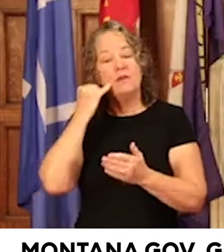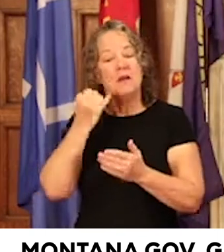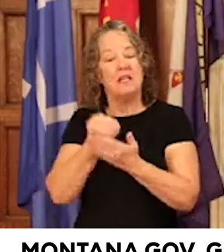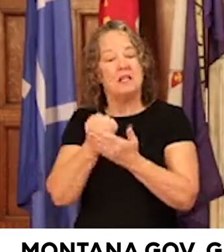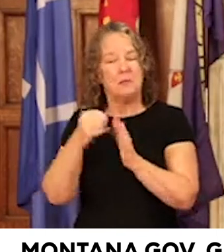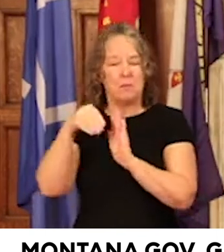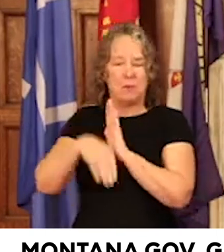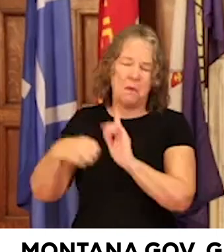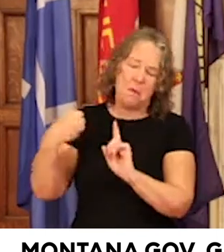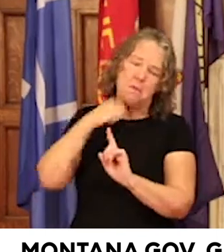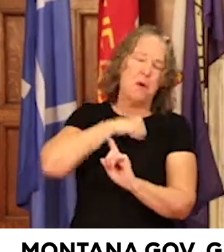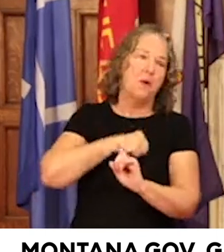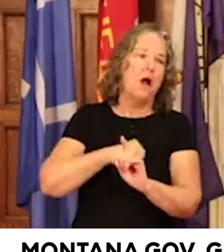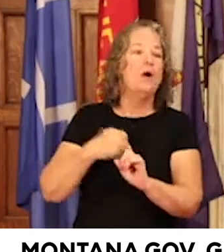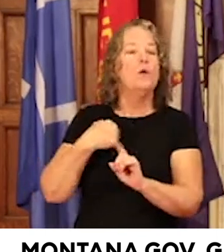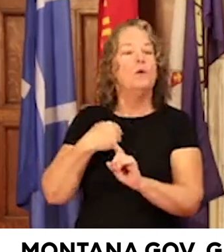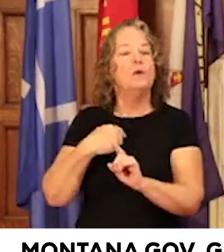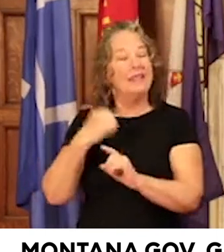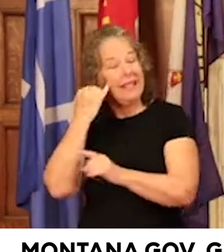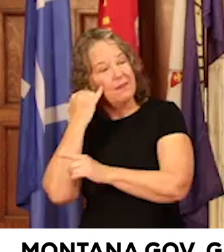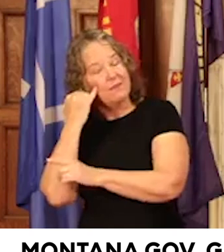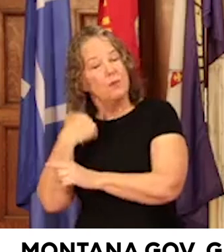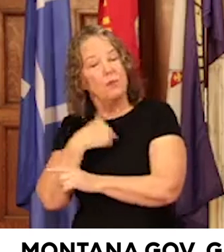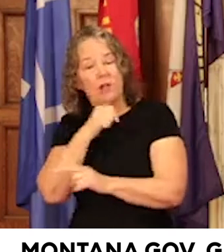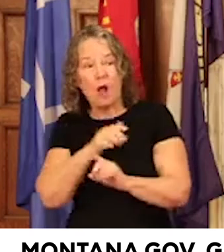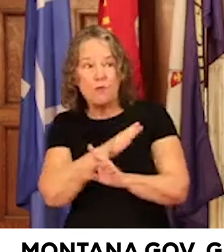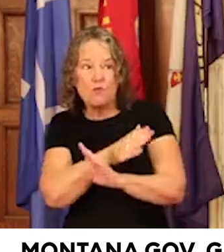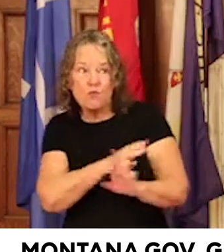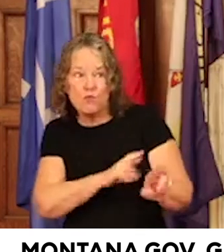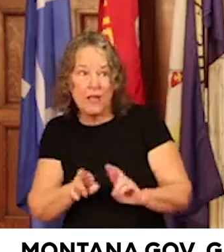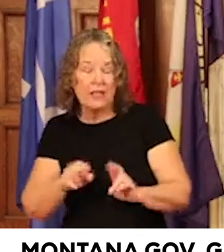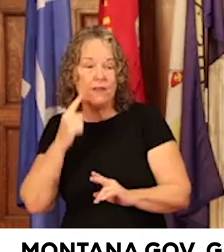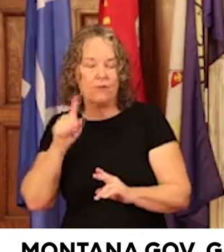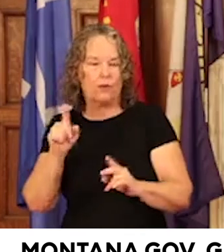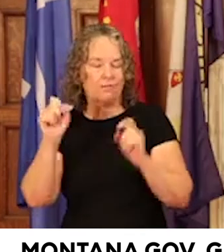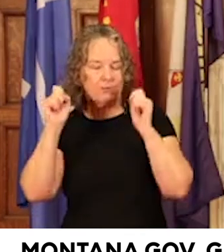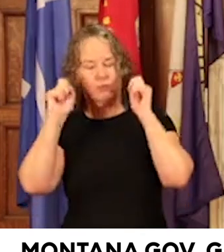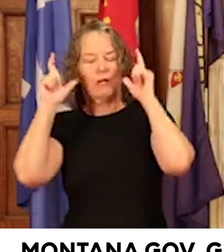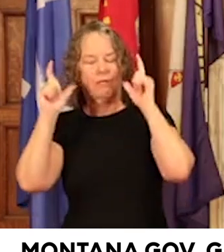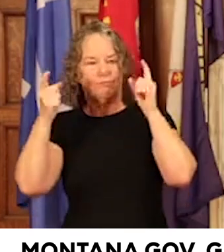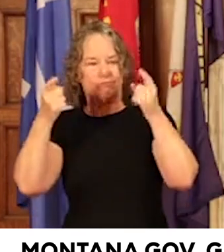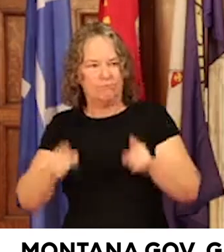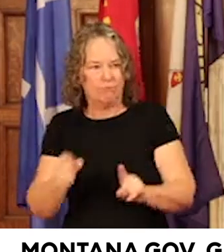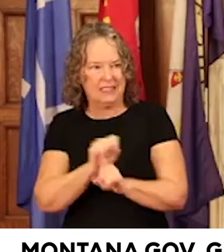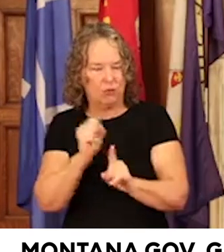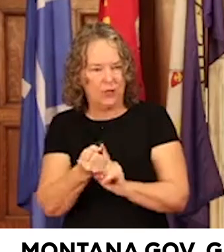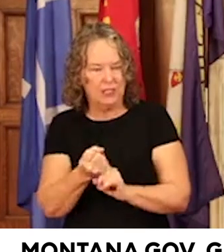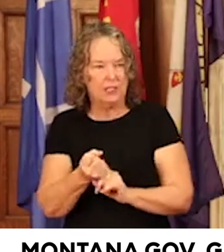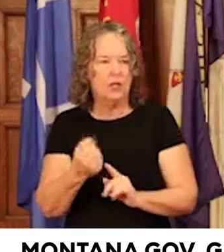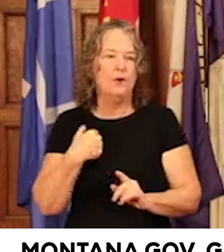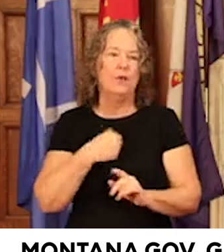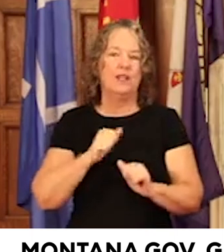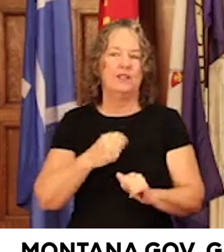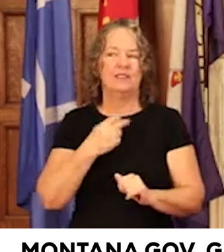Unfortunately for the legislature, if we're not prepared for unforeseen circumstances, it could put us in a difficult situation